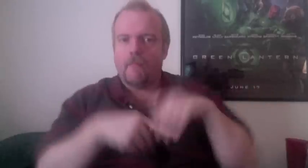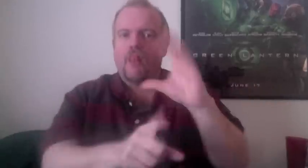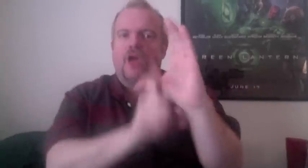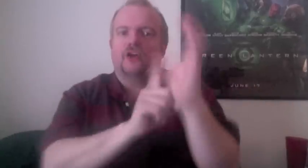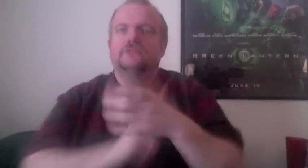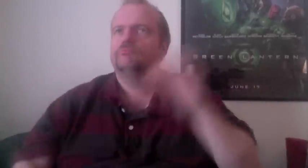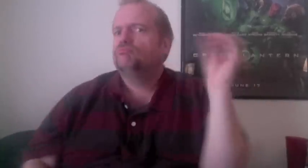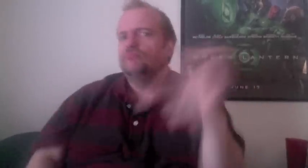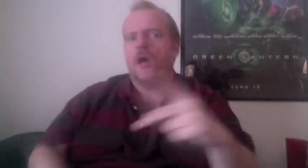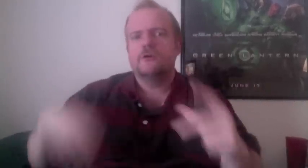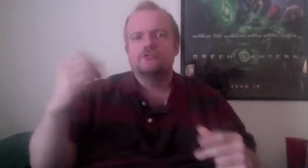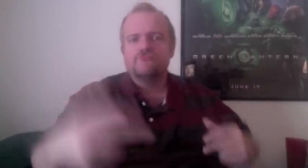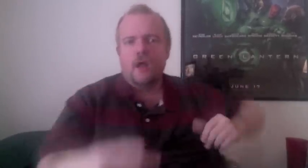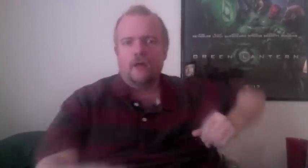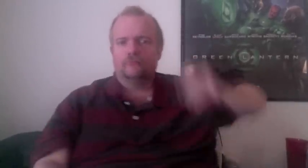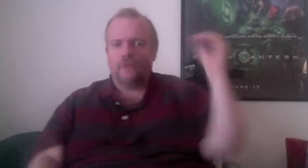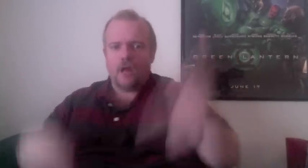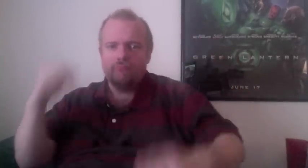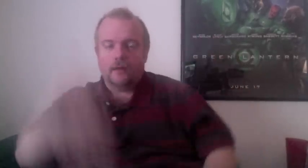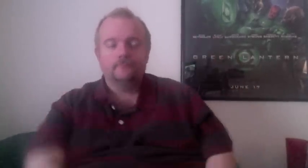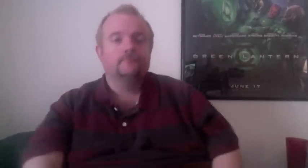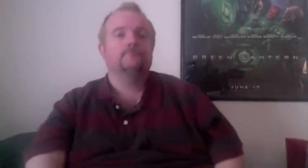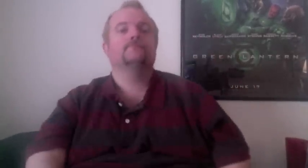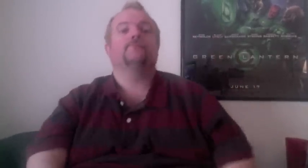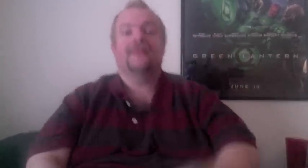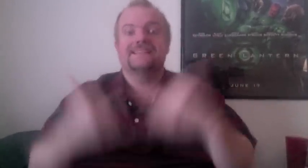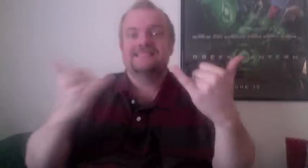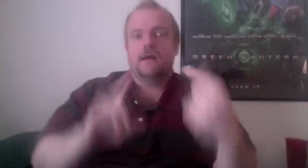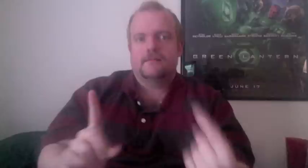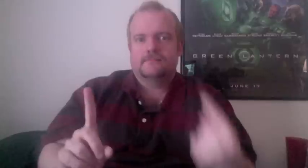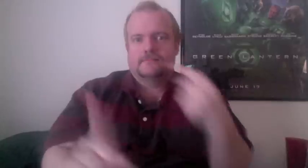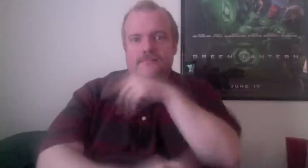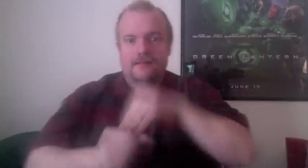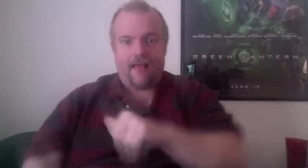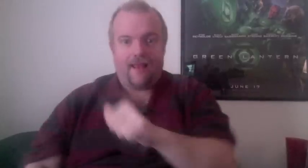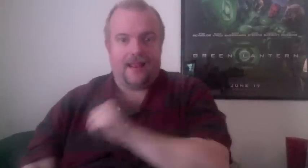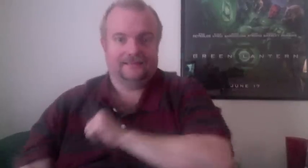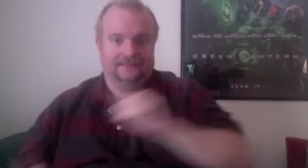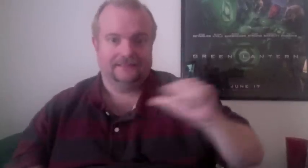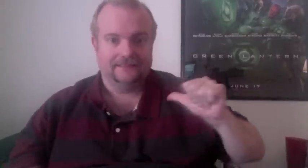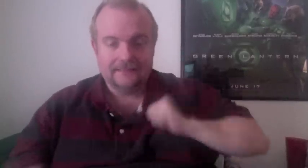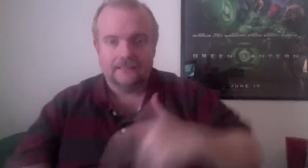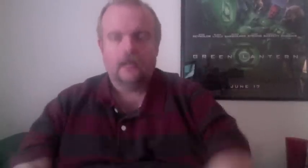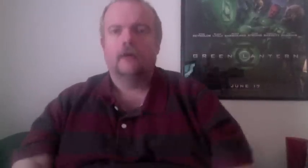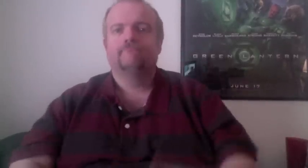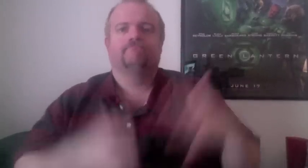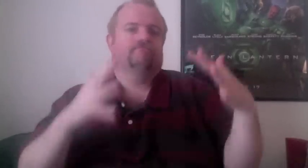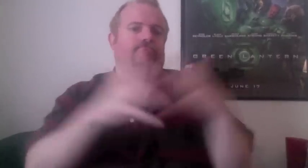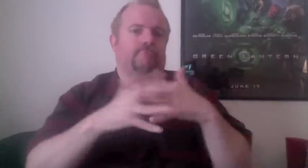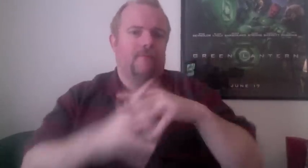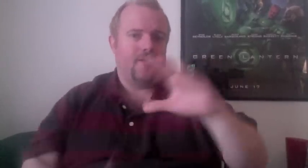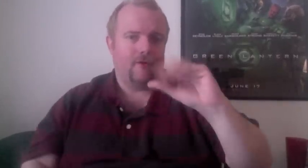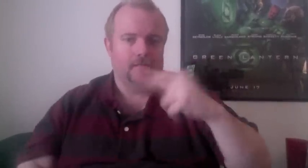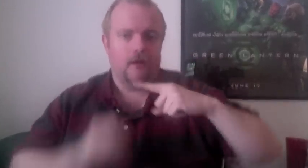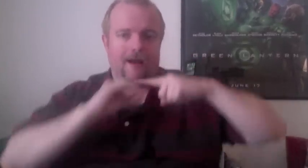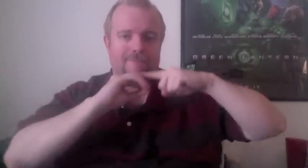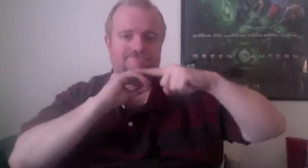like people talking. We had dogs that were growling and barking and staring off into the distance when there was nothing there.